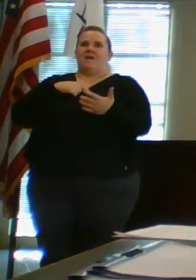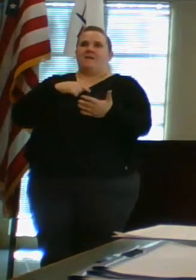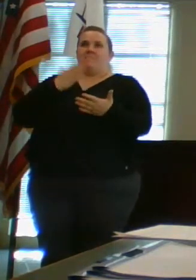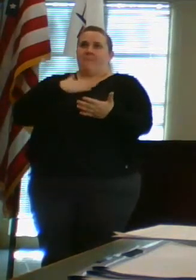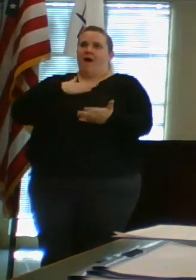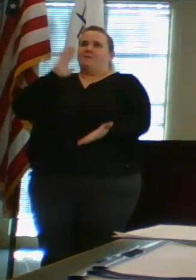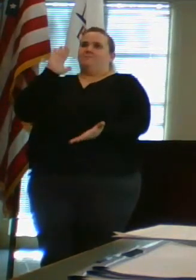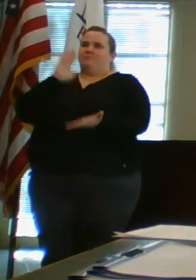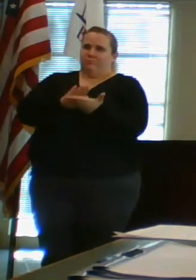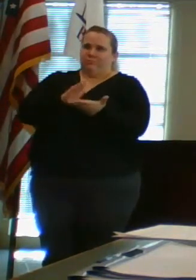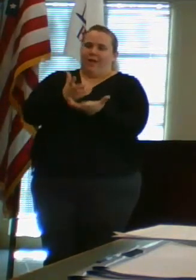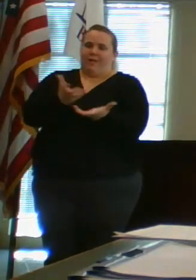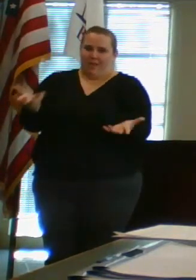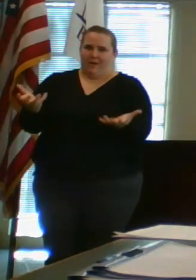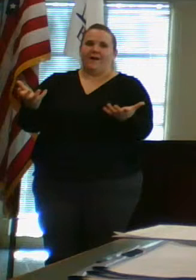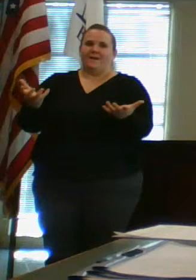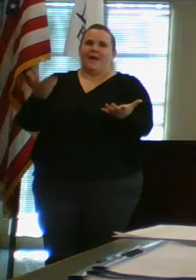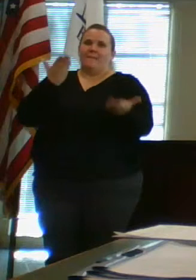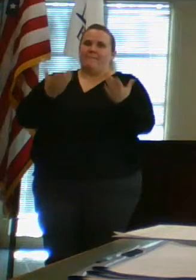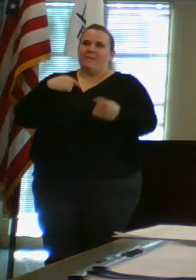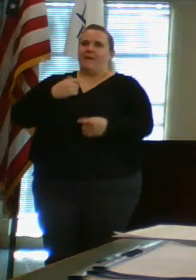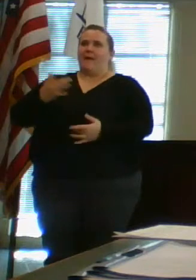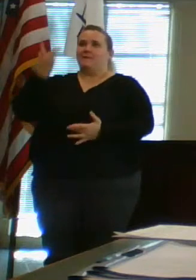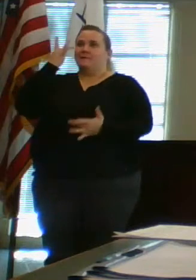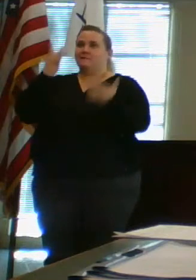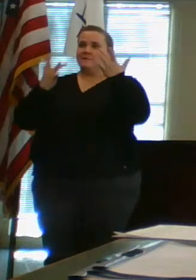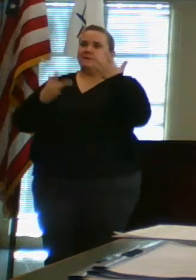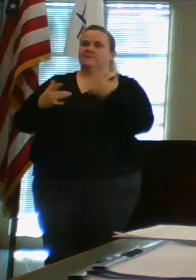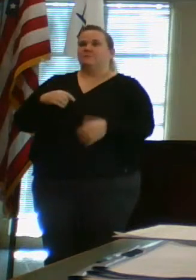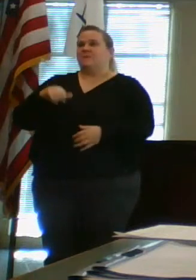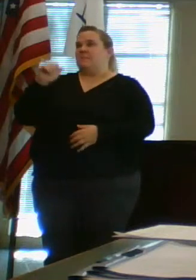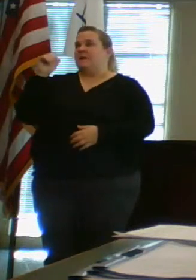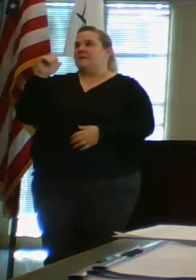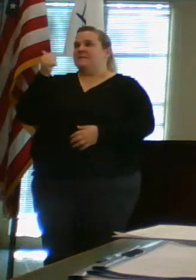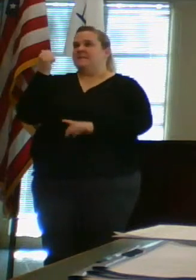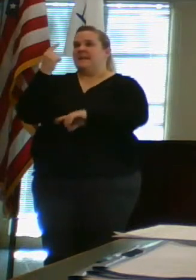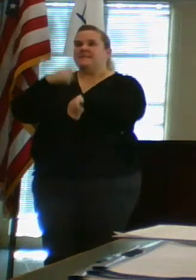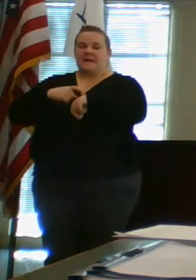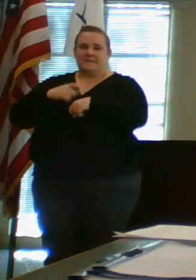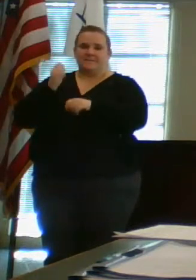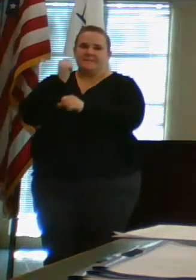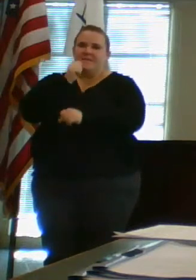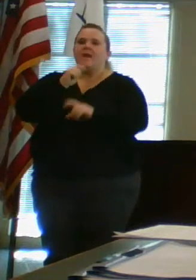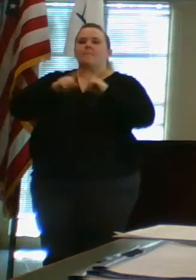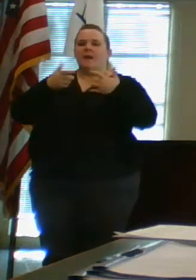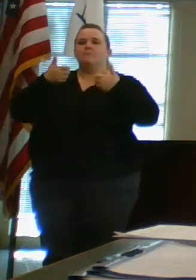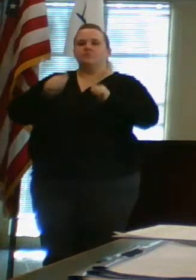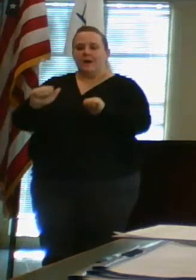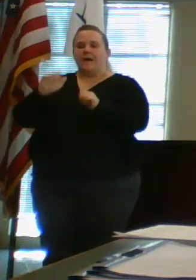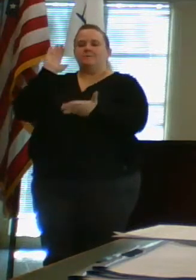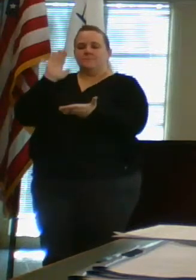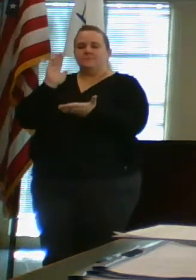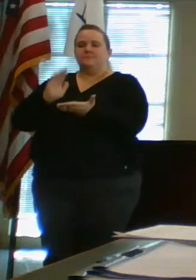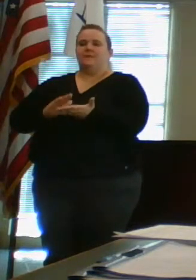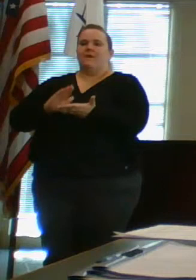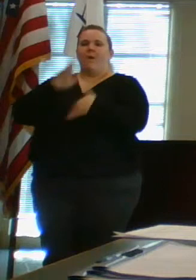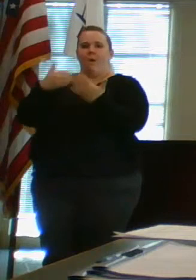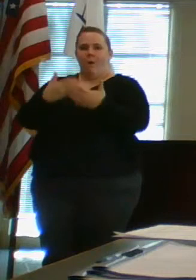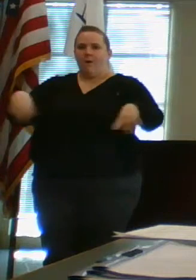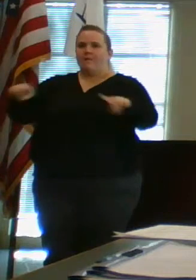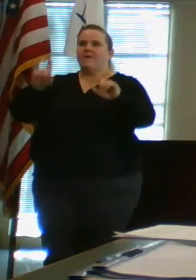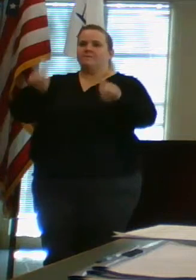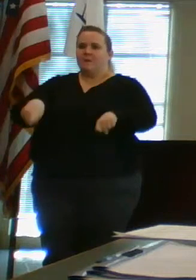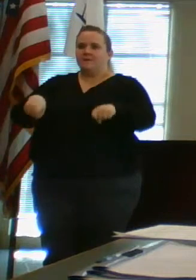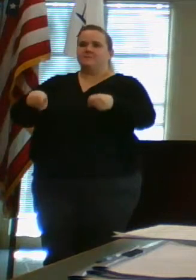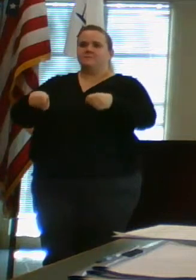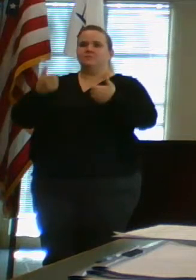down a lot, so maybe I touch my face 10 times a day. I'm working on it, and we all have to do that. We all have to